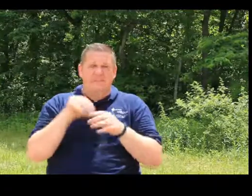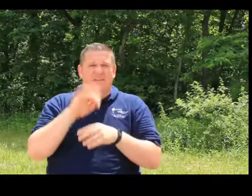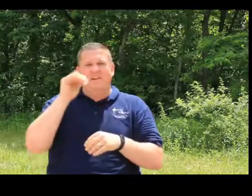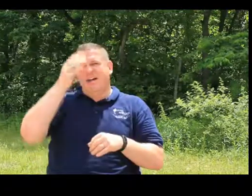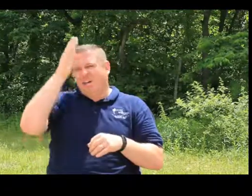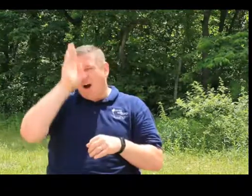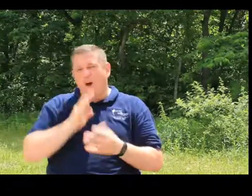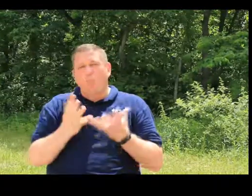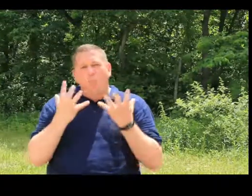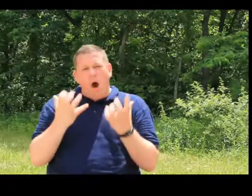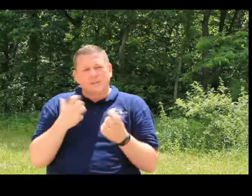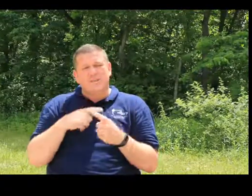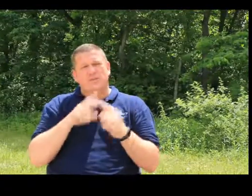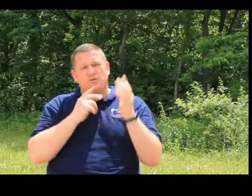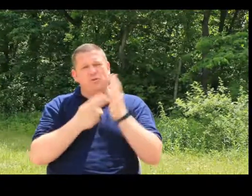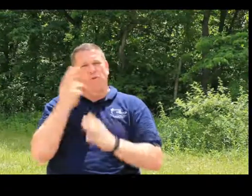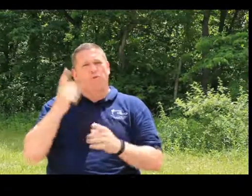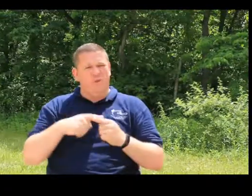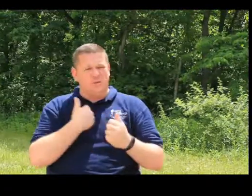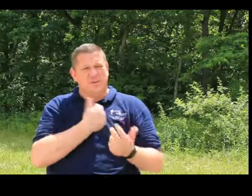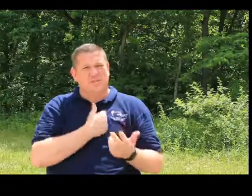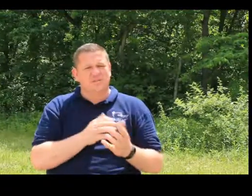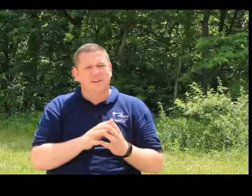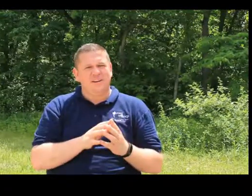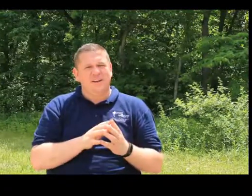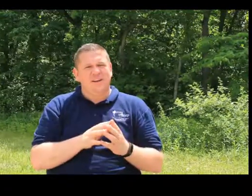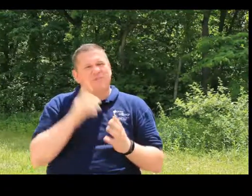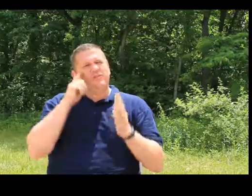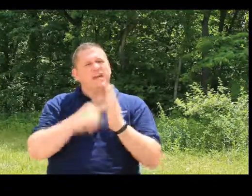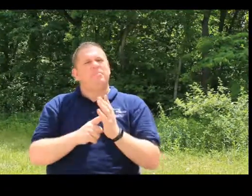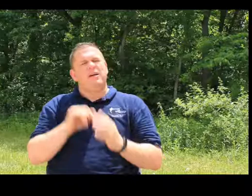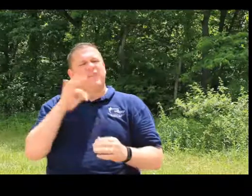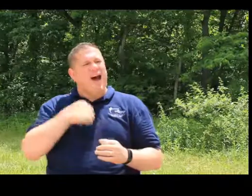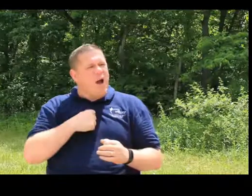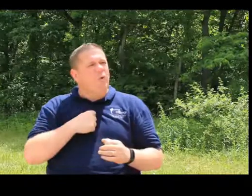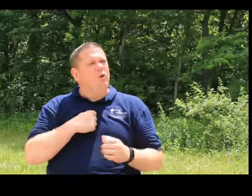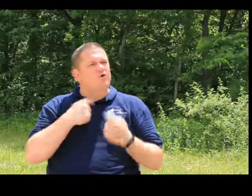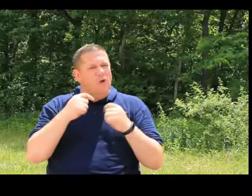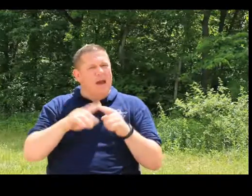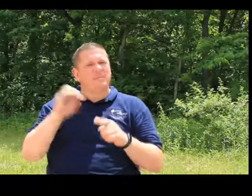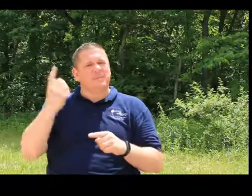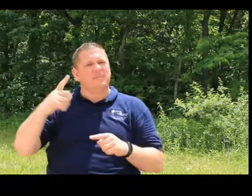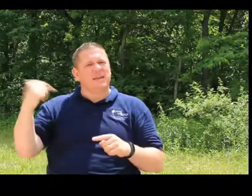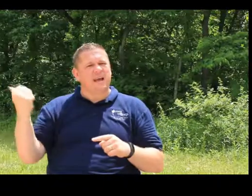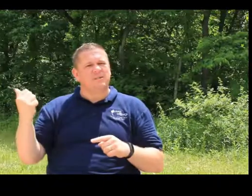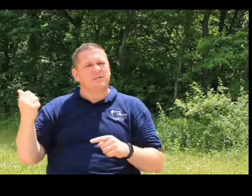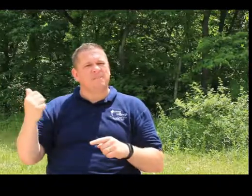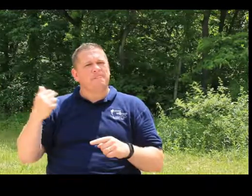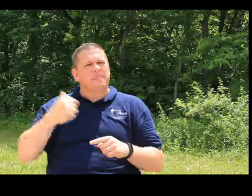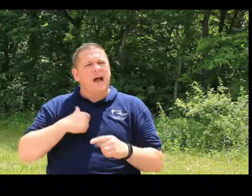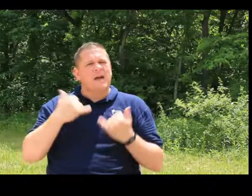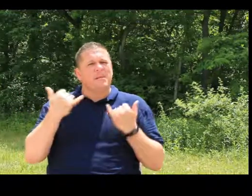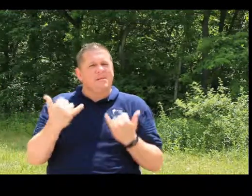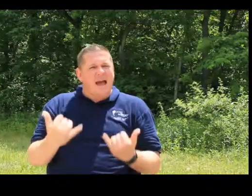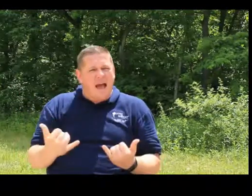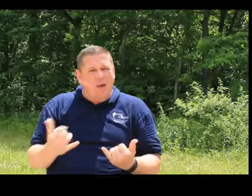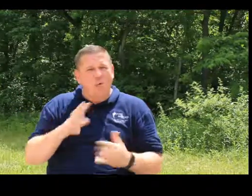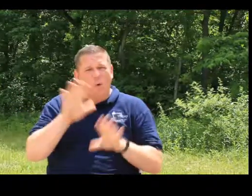In fact, God wants us to be true to ourselves. For example, if I were to try to be somebody else, I am now no